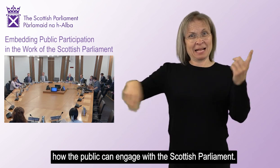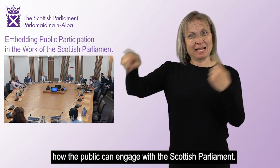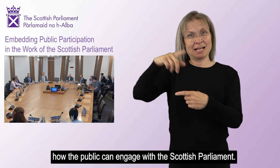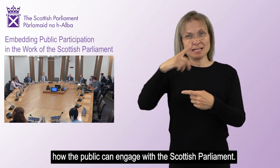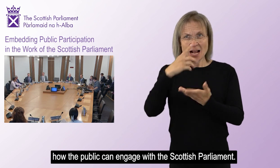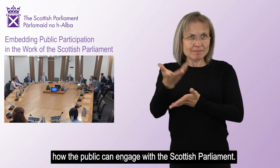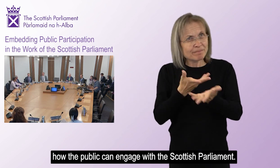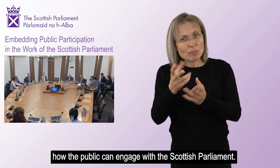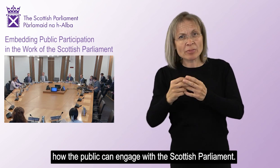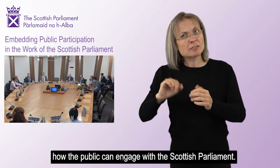Parliament.